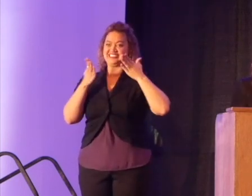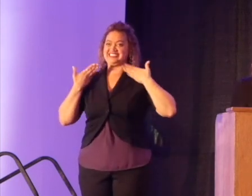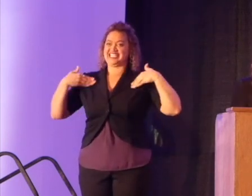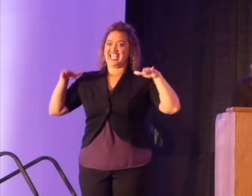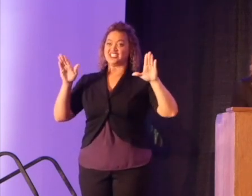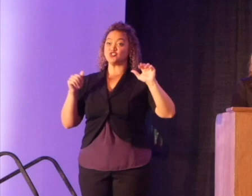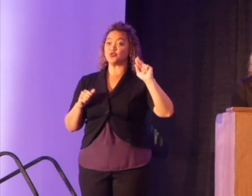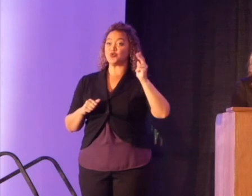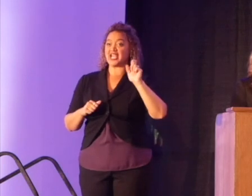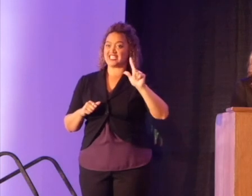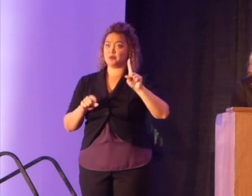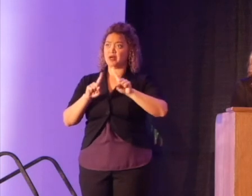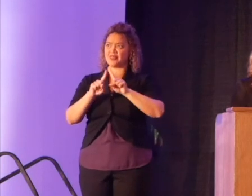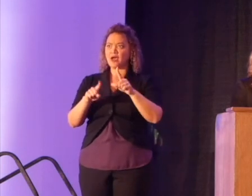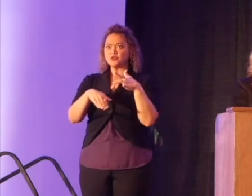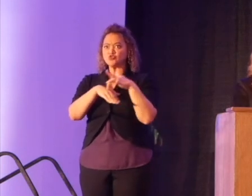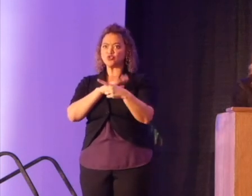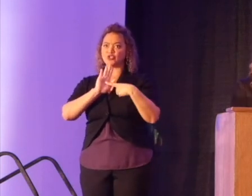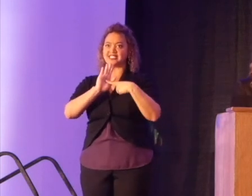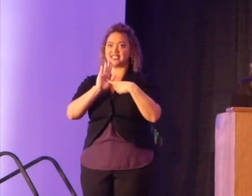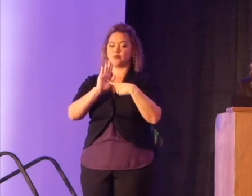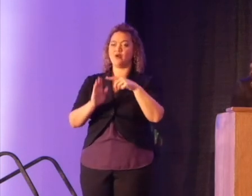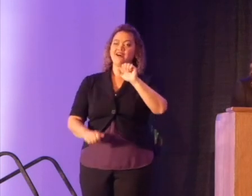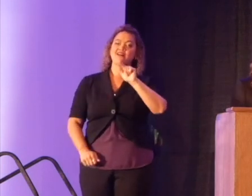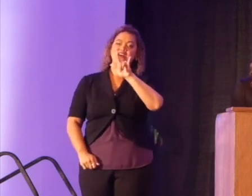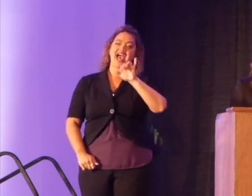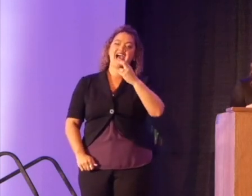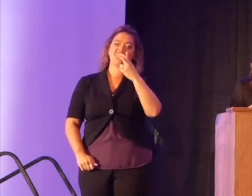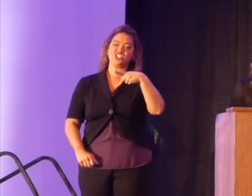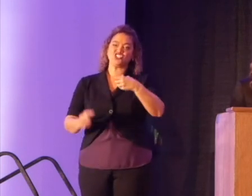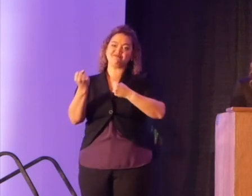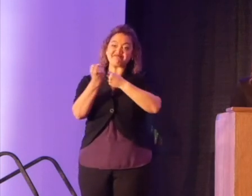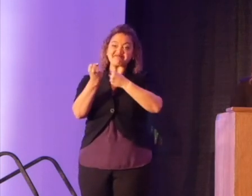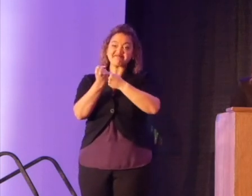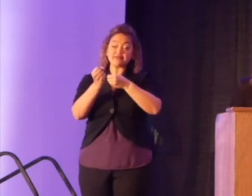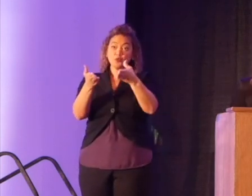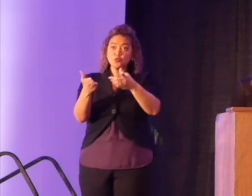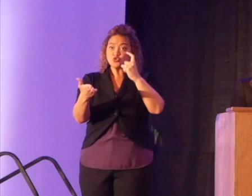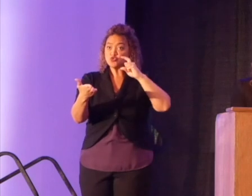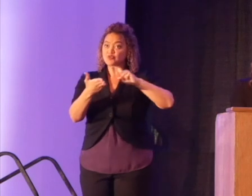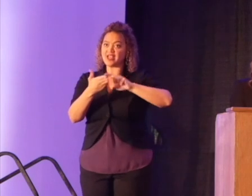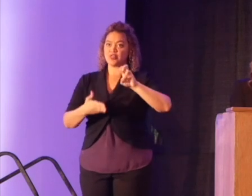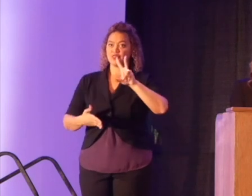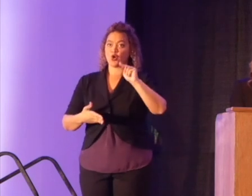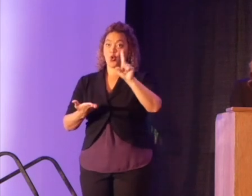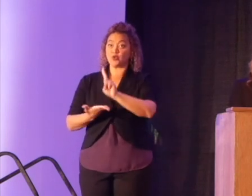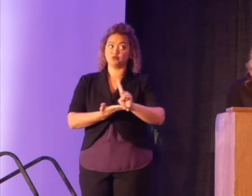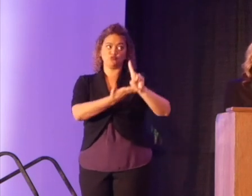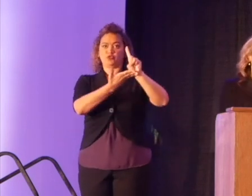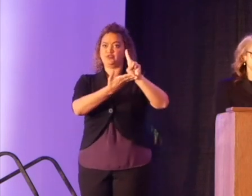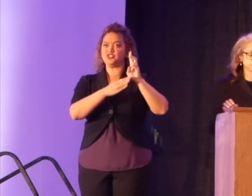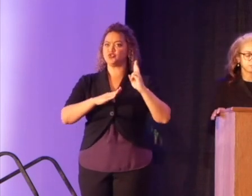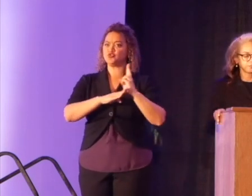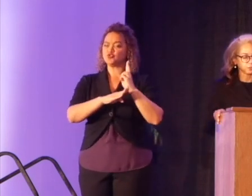but this was an early example of allyship. A person who recognizes their own privilege and